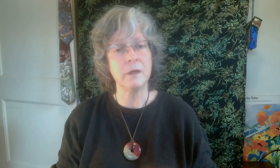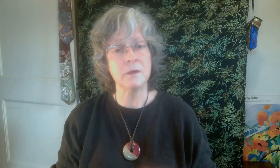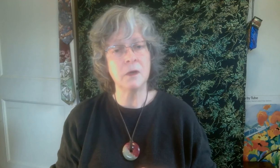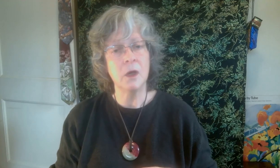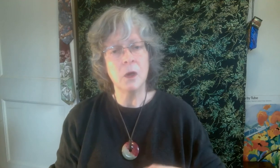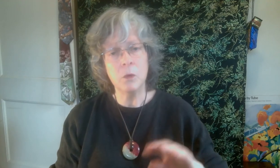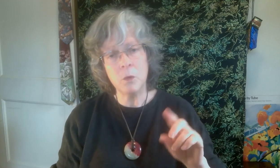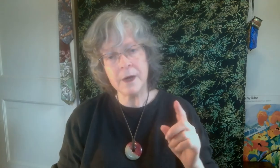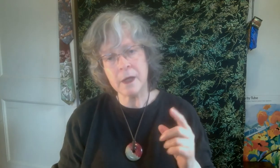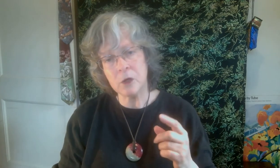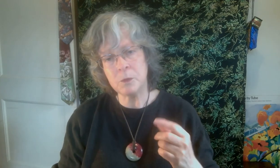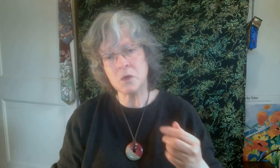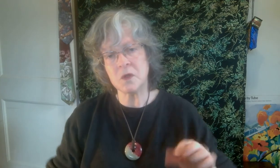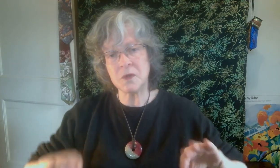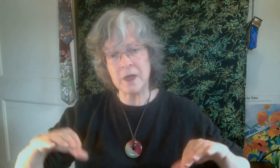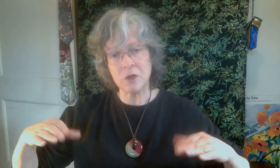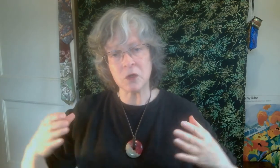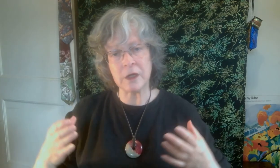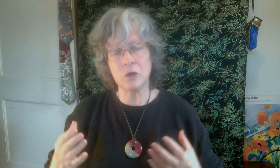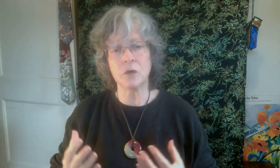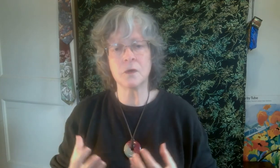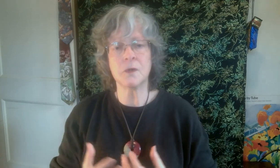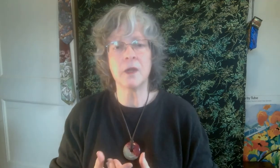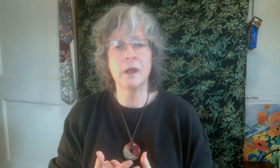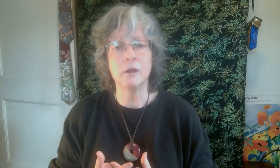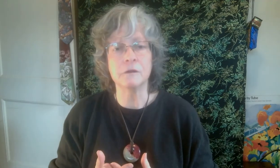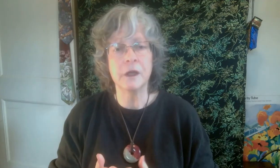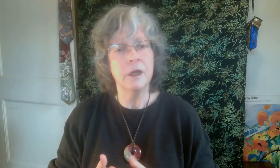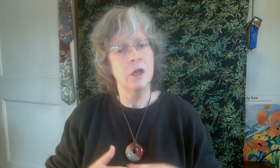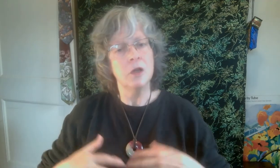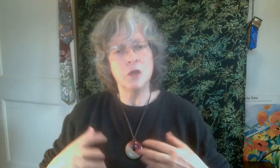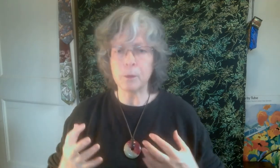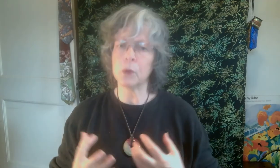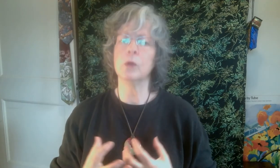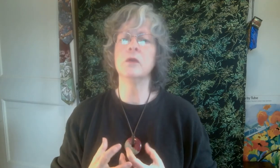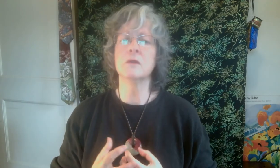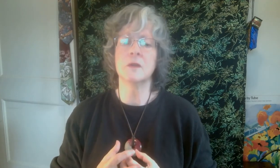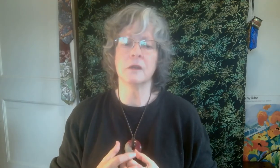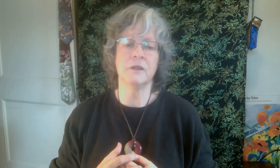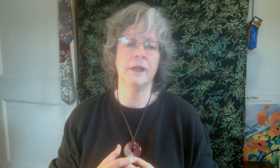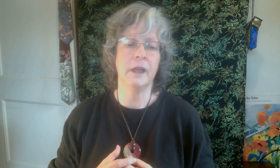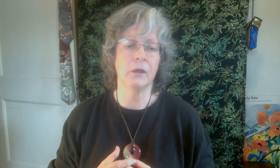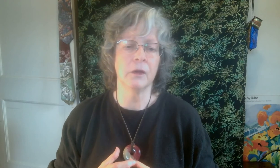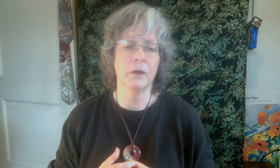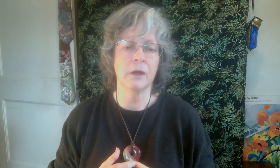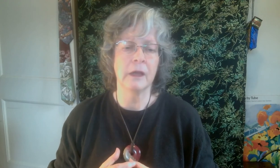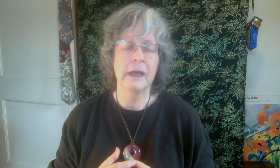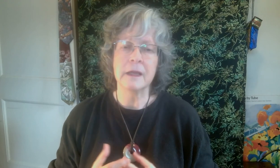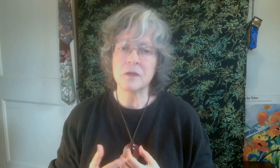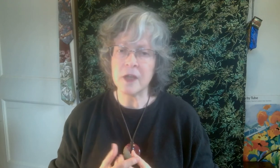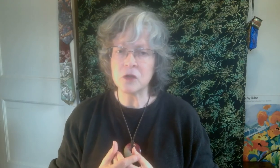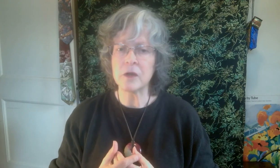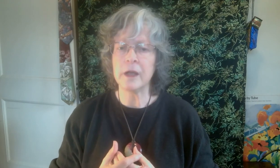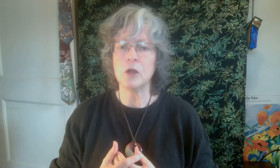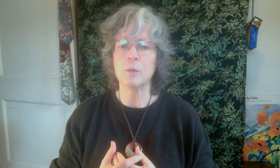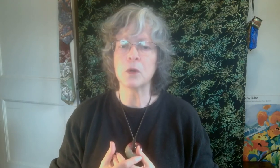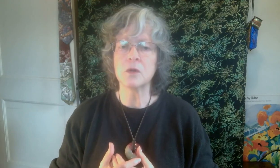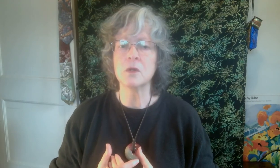we want to help you to center in yourself. To pull yourself together. Center at your personal